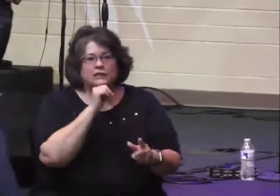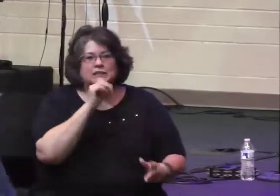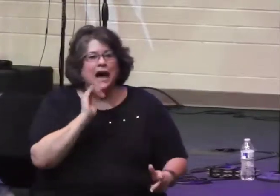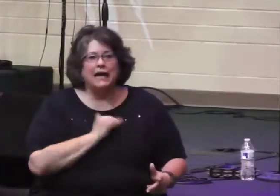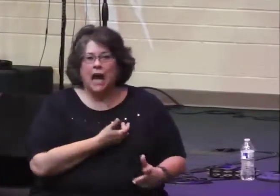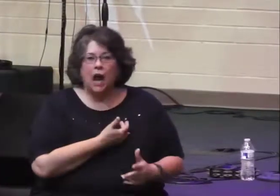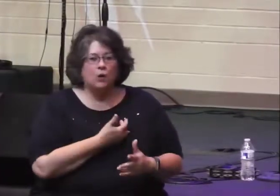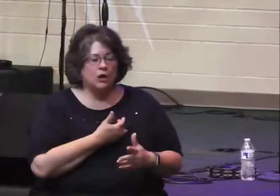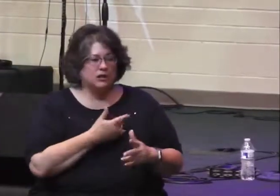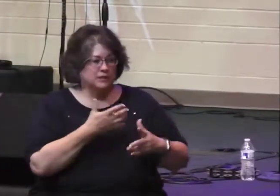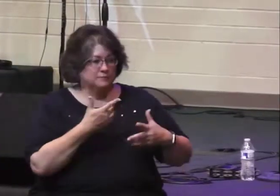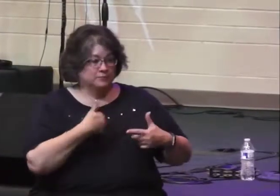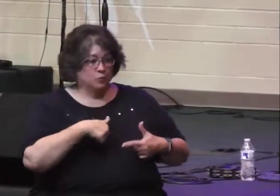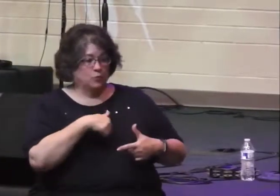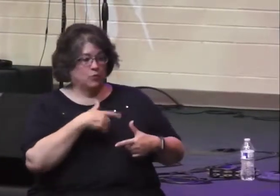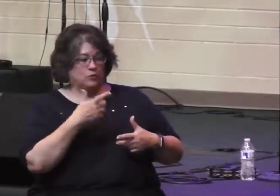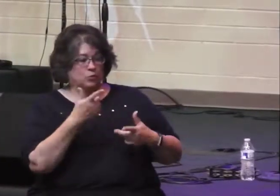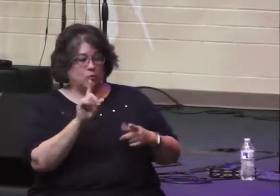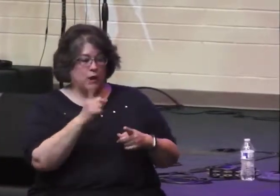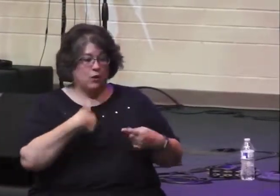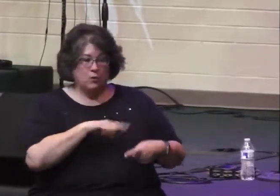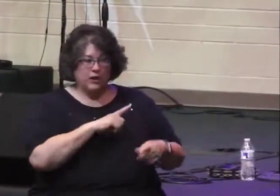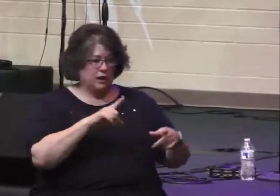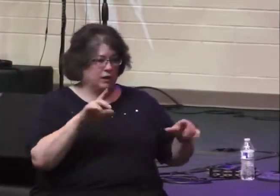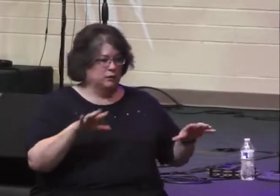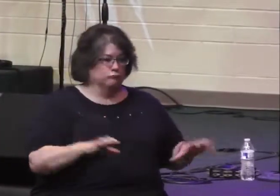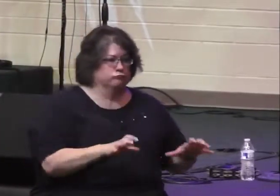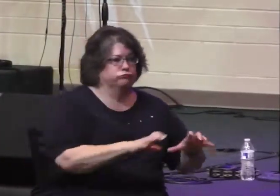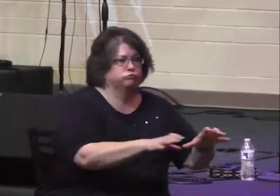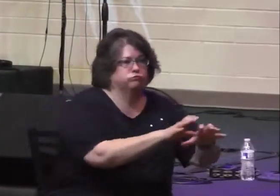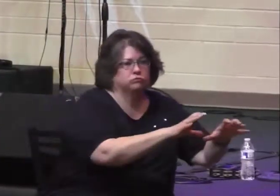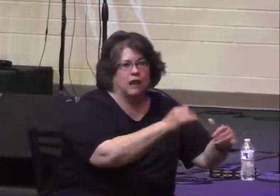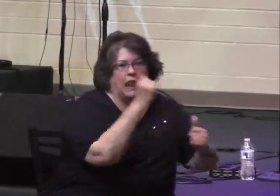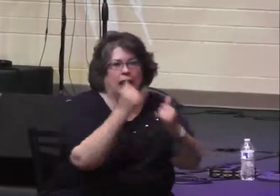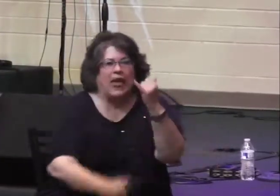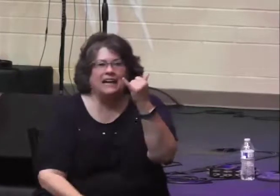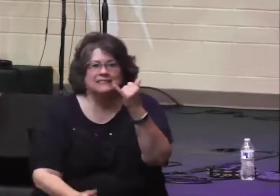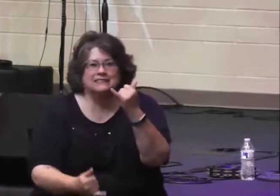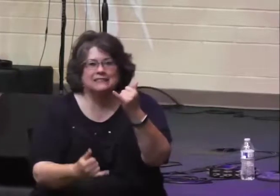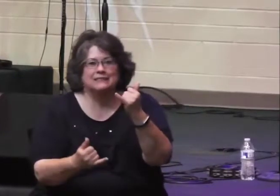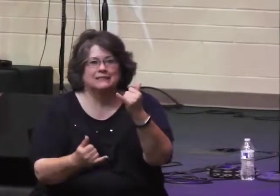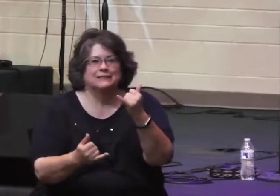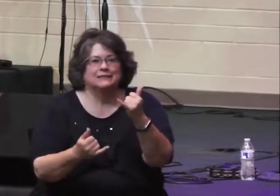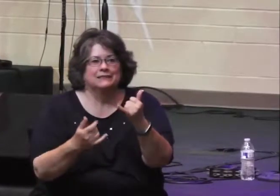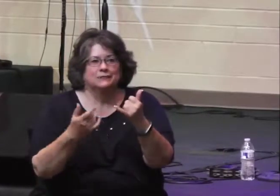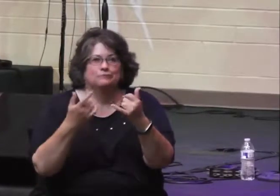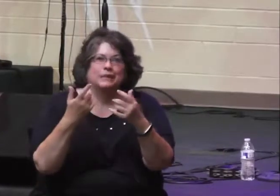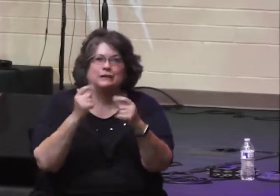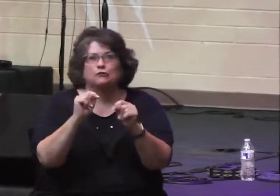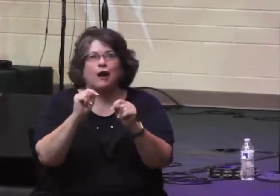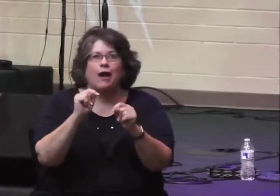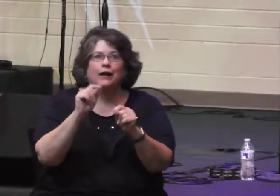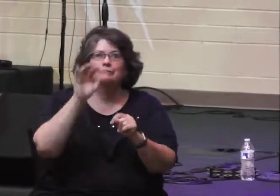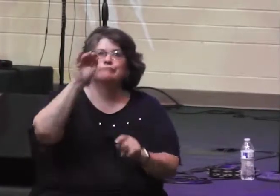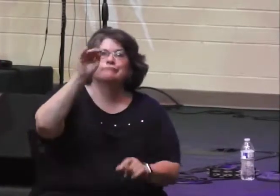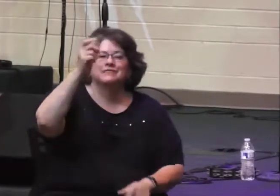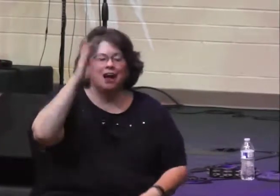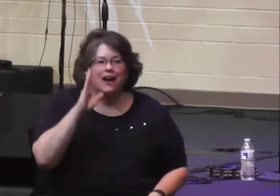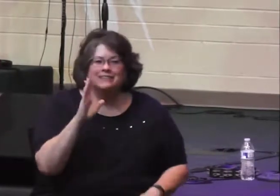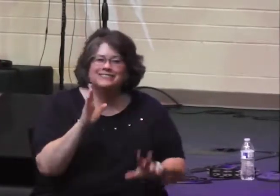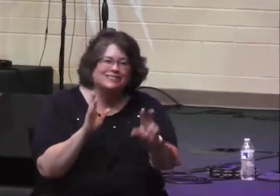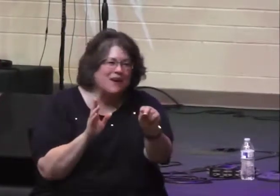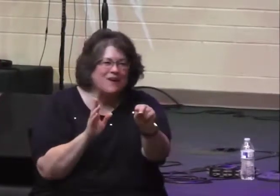option, not our last resort after we've tried everything, but as our first option, then we are at the